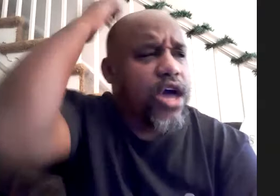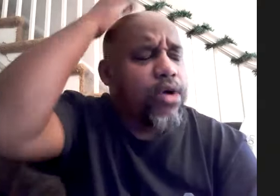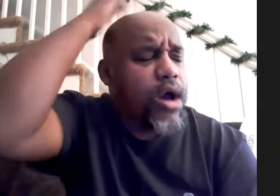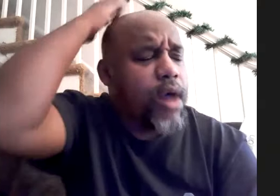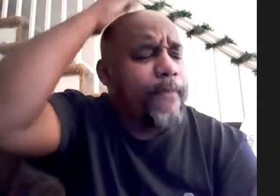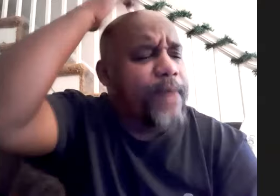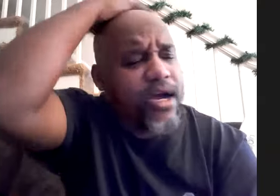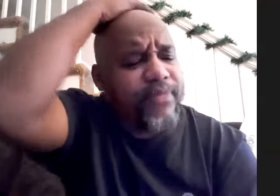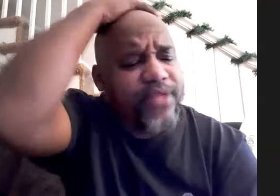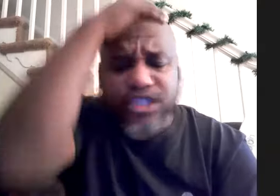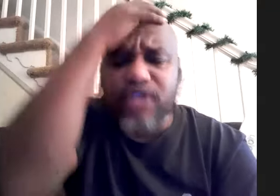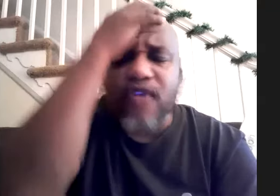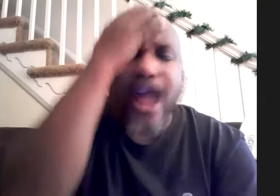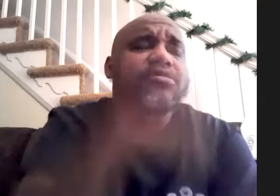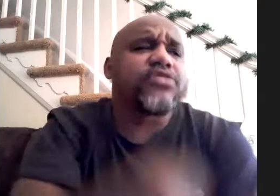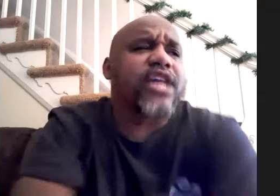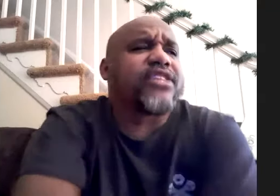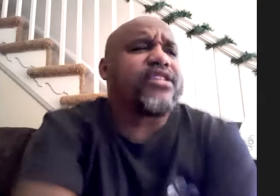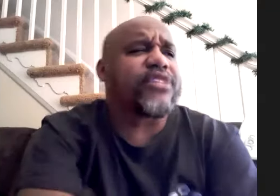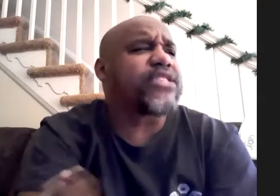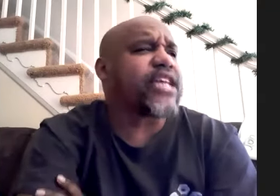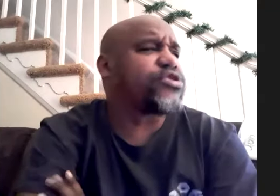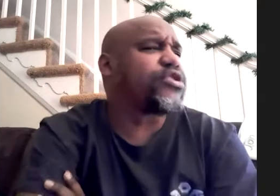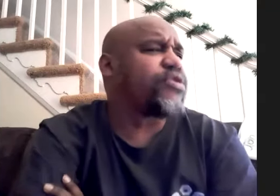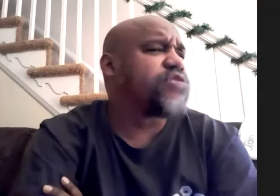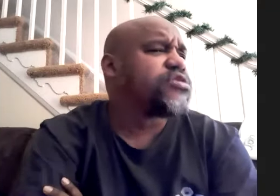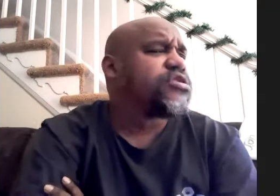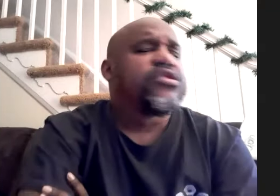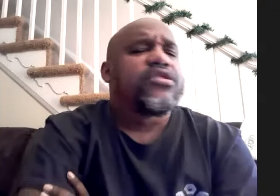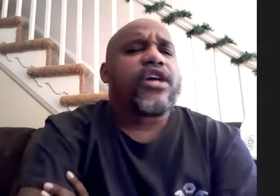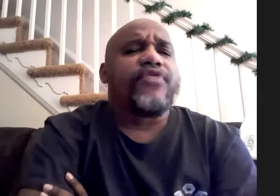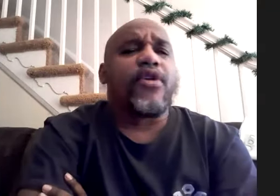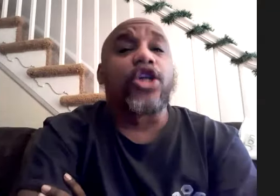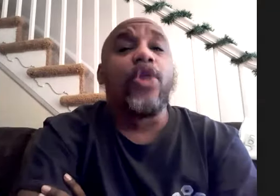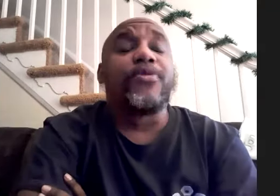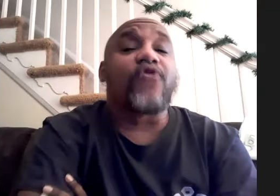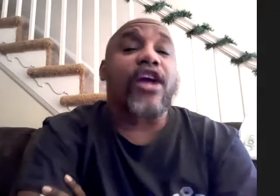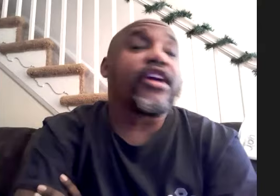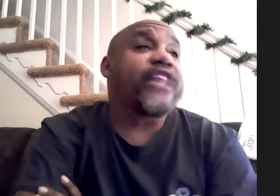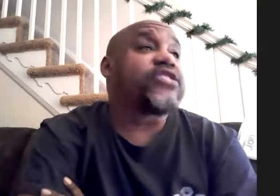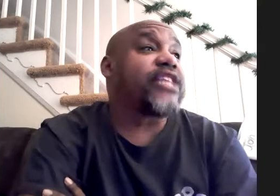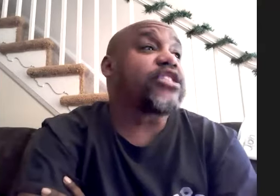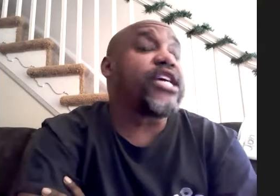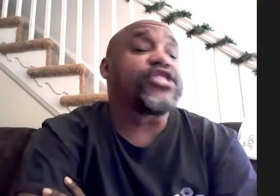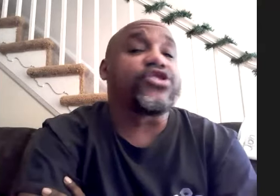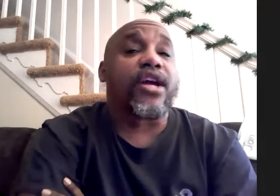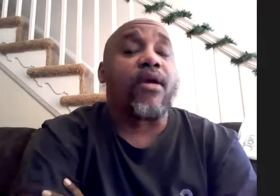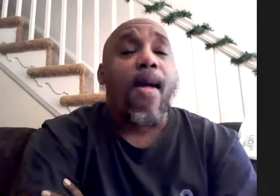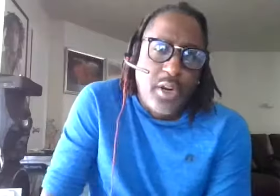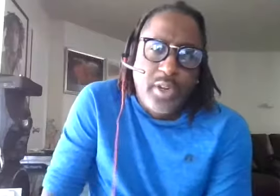so um they're still around guys bands like that are still around and they're about to open the record again so that's gonna be interesting i heard